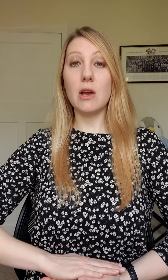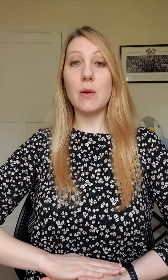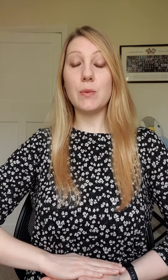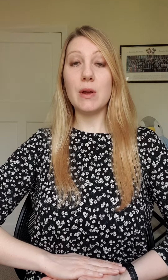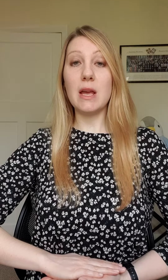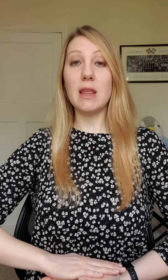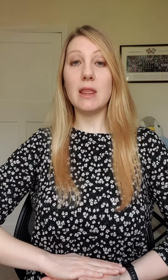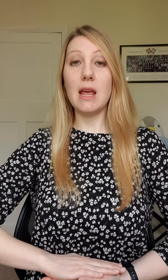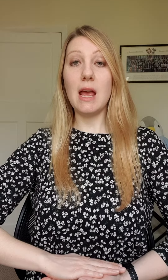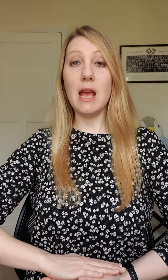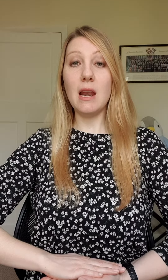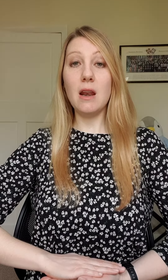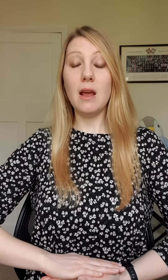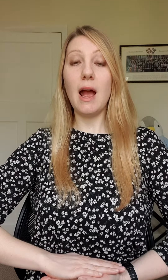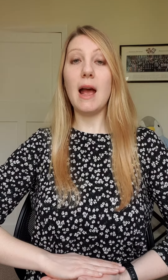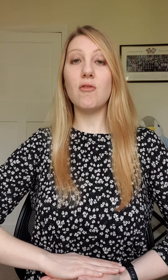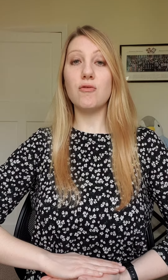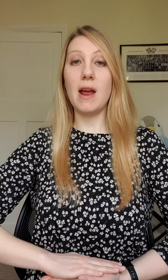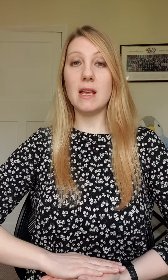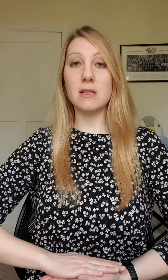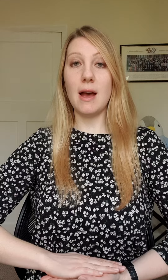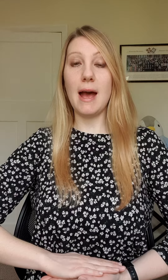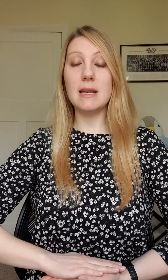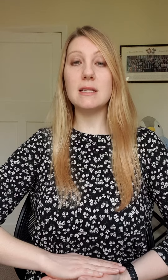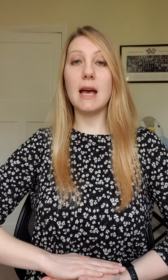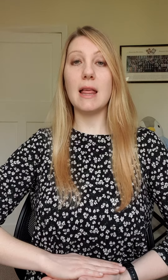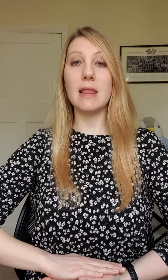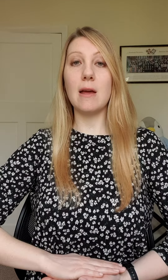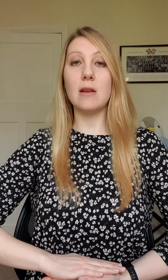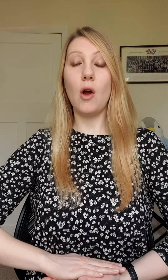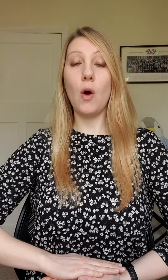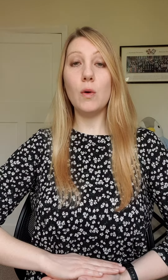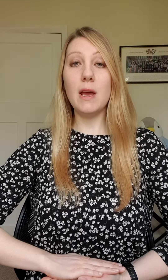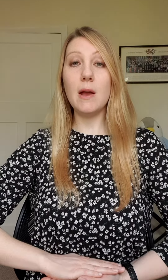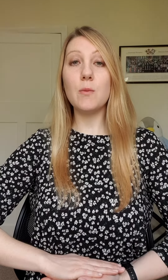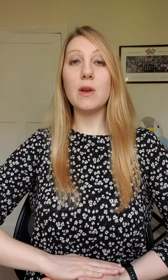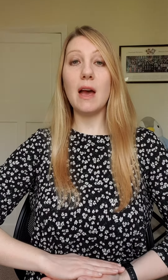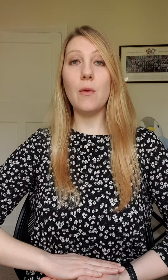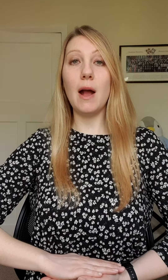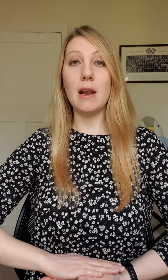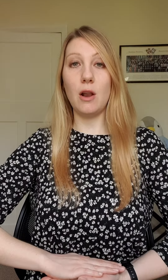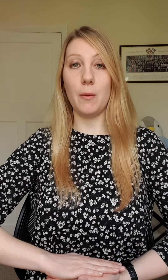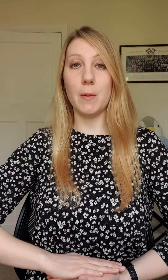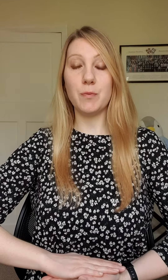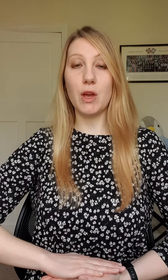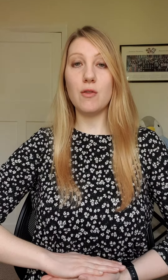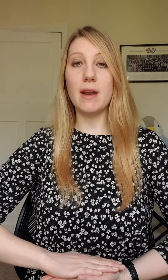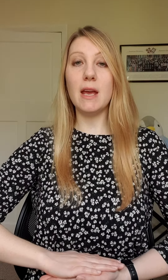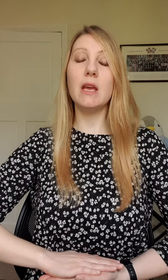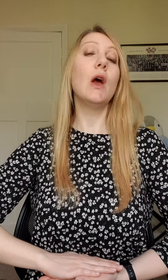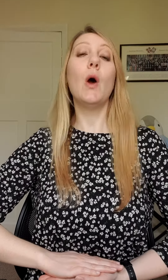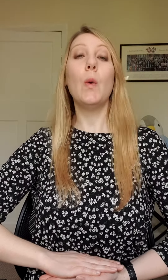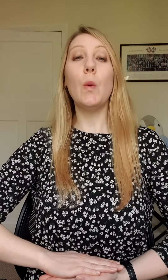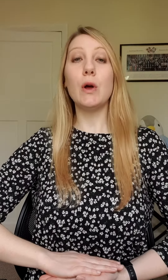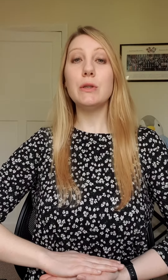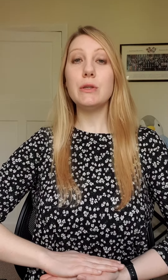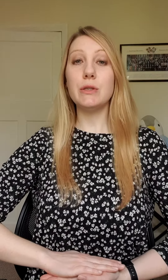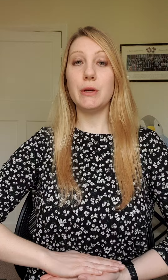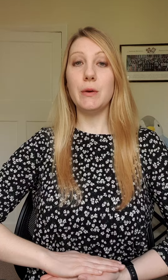breathe in and raise our hand and then hold it, breathe out and lower. Are you ready? One, two,